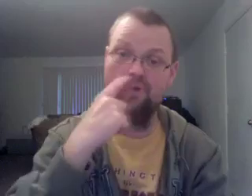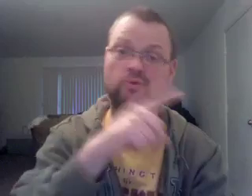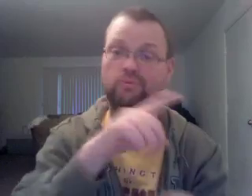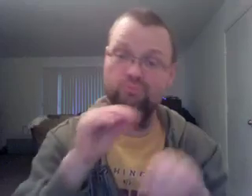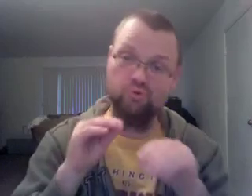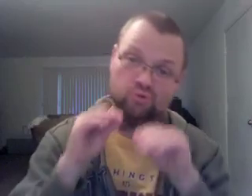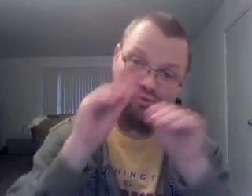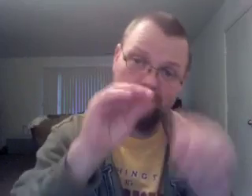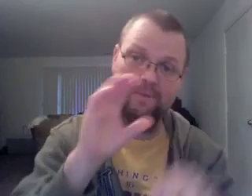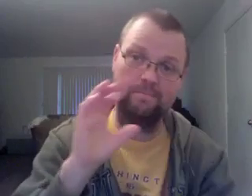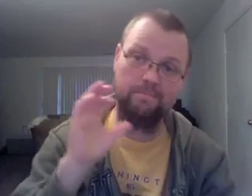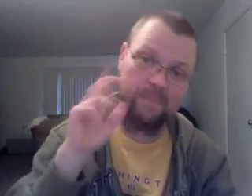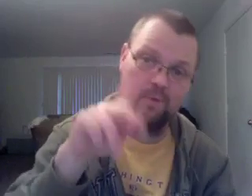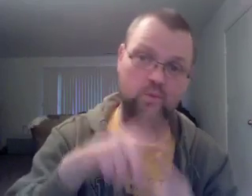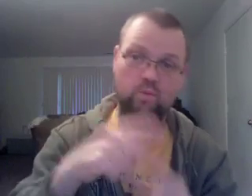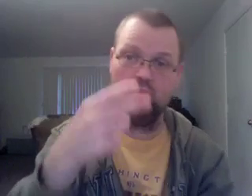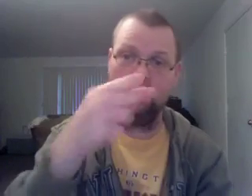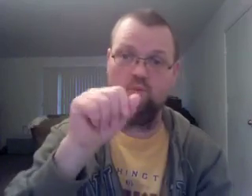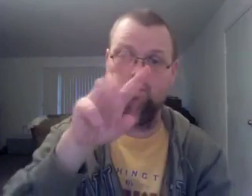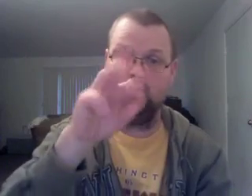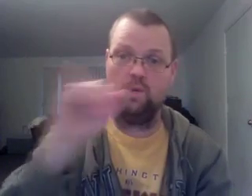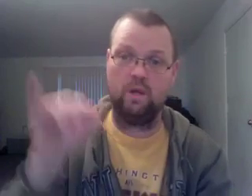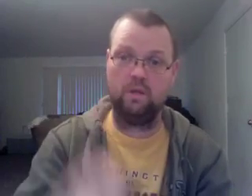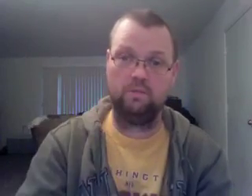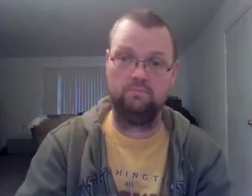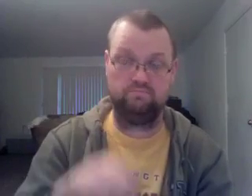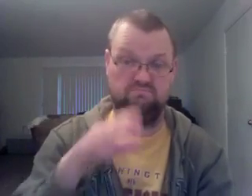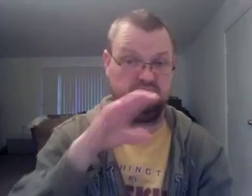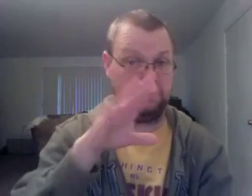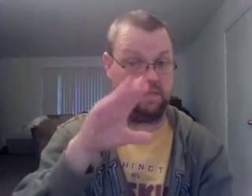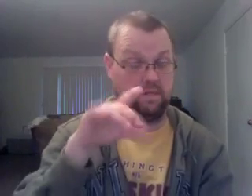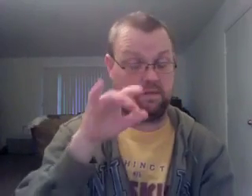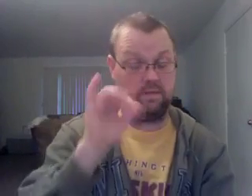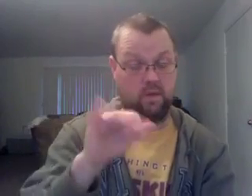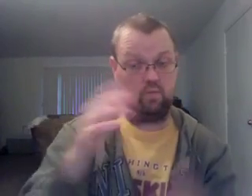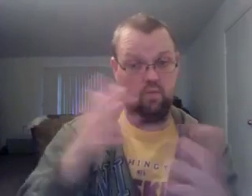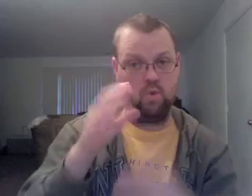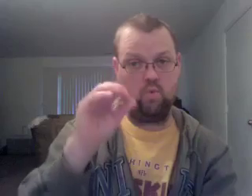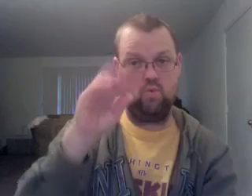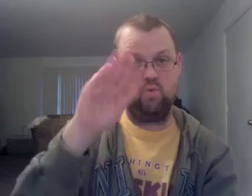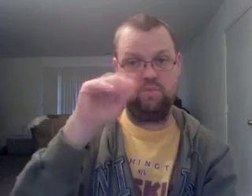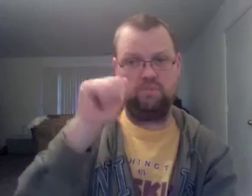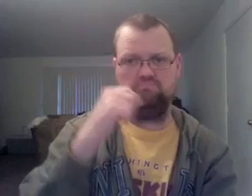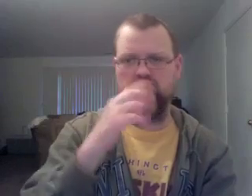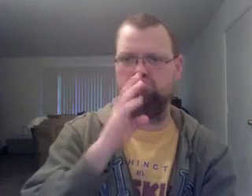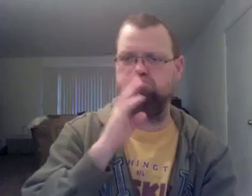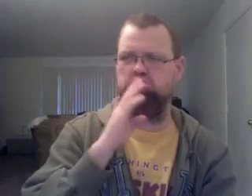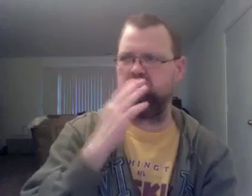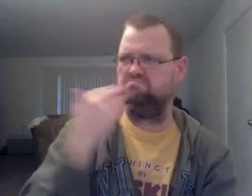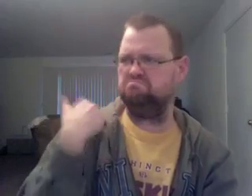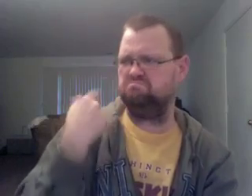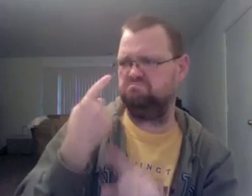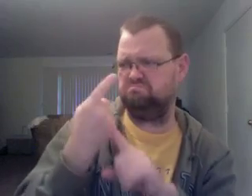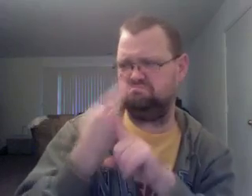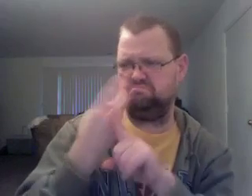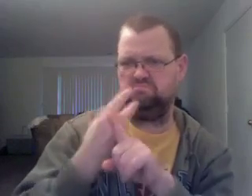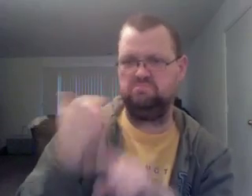track and game track and game track.